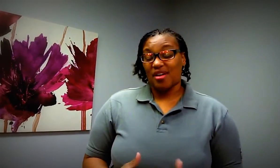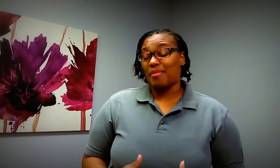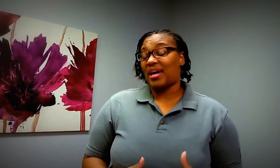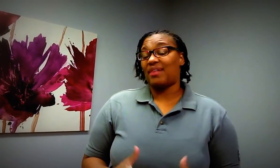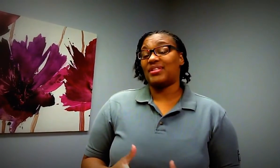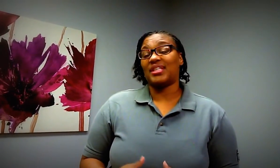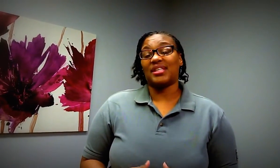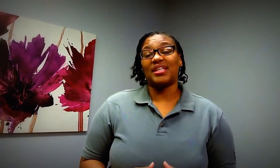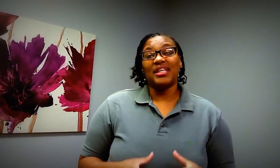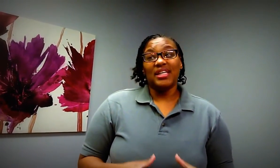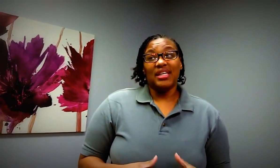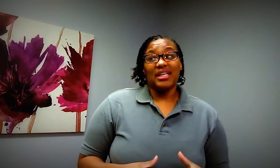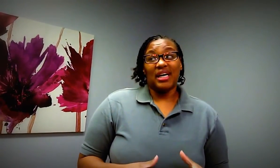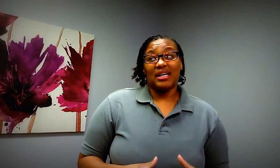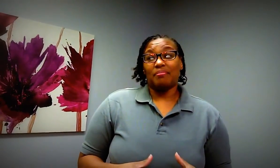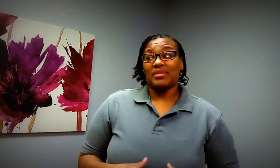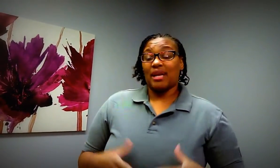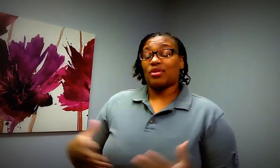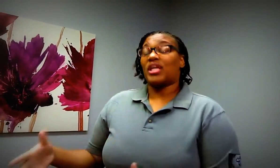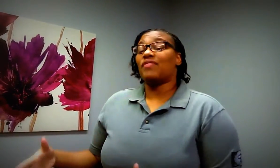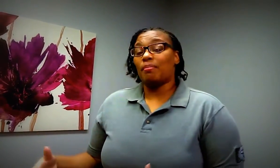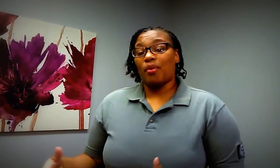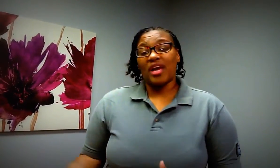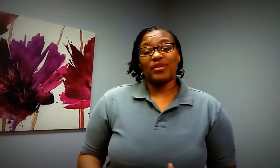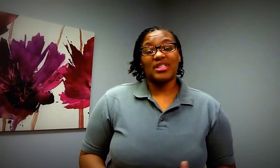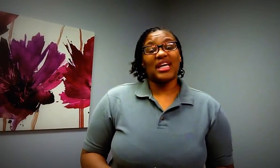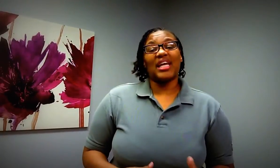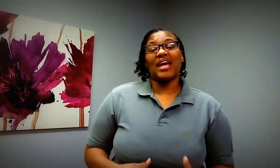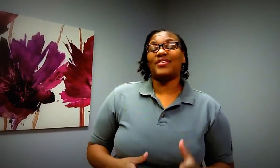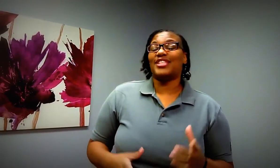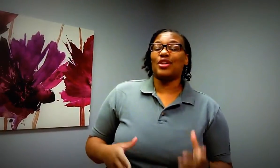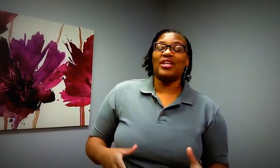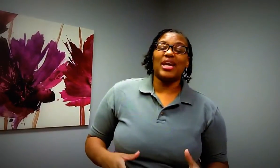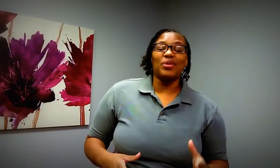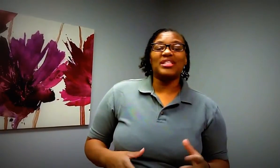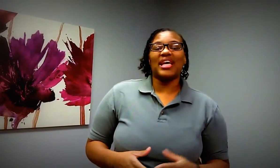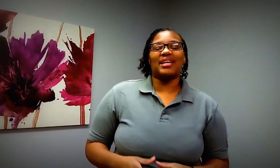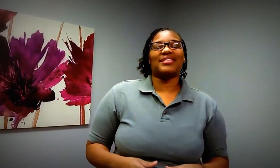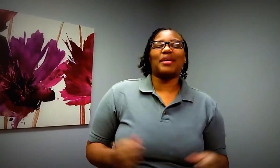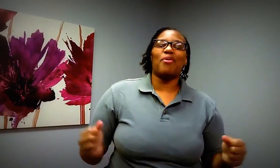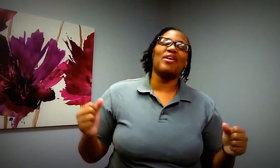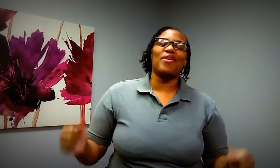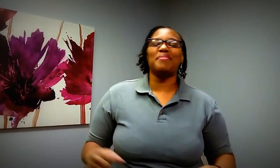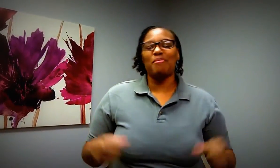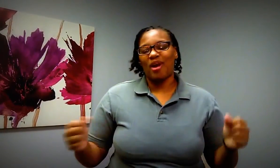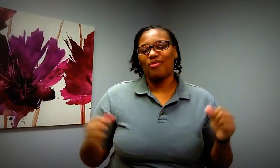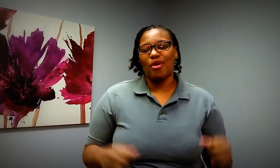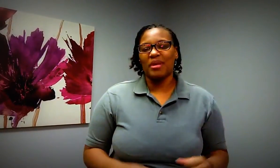about having to um that i was going to give up bread for the second half of this 30-day reset and i was like pray for me pray for me